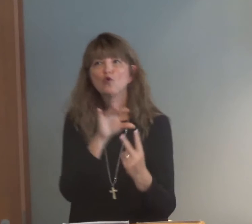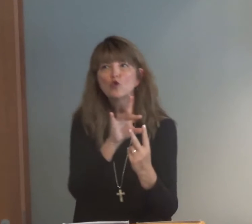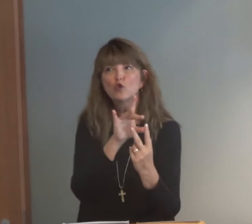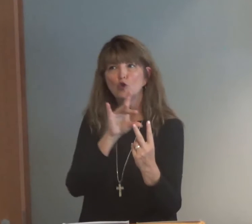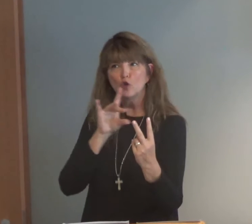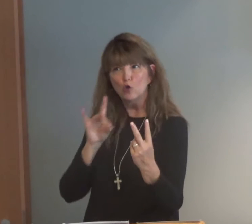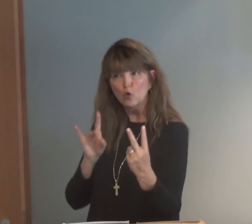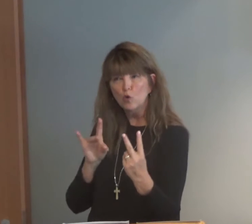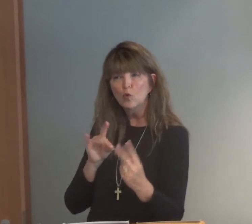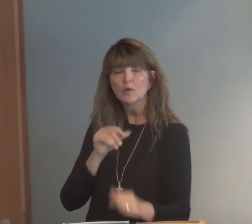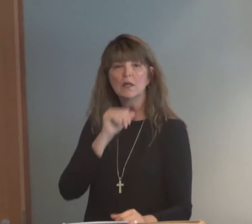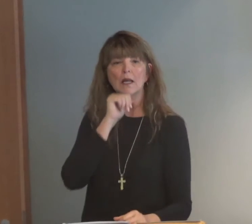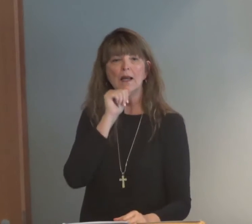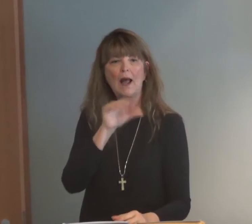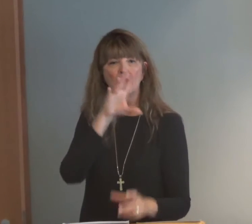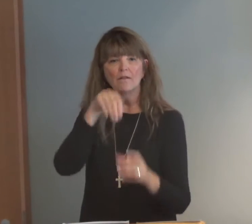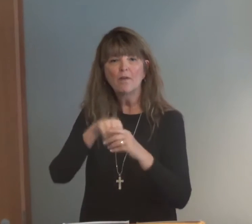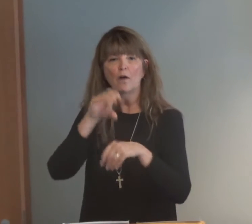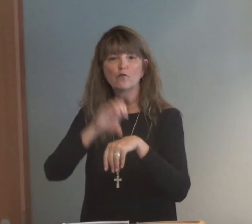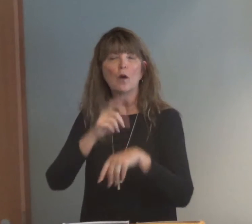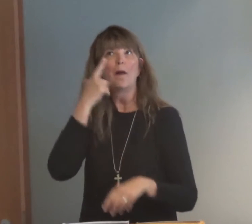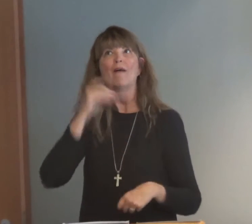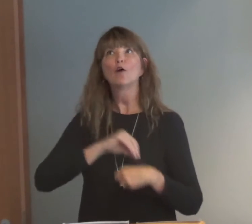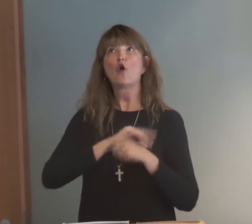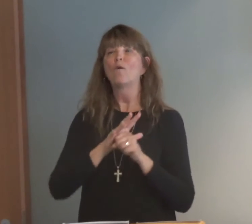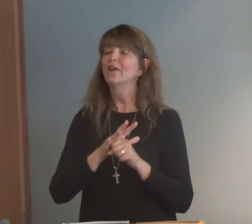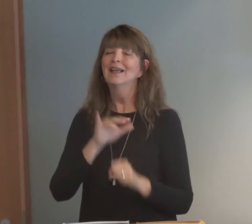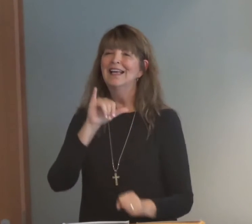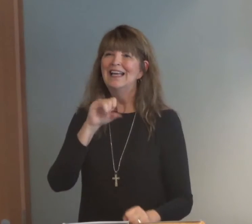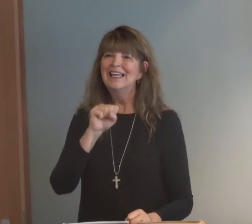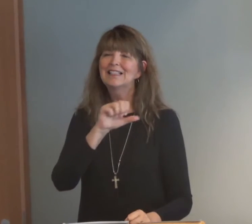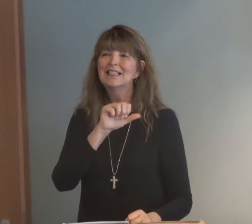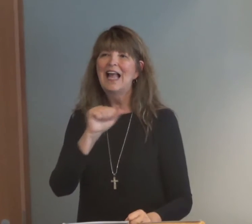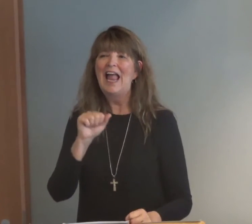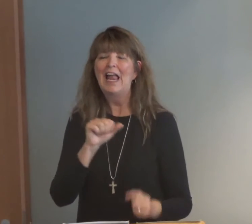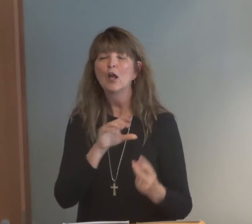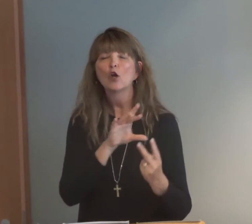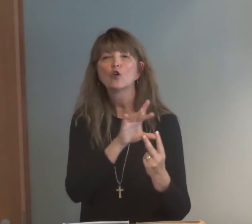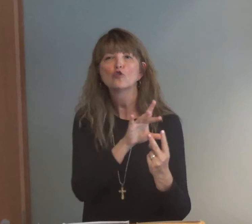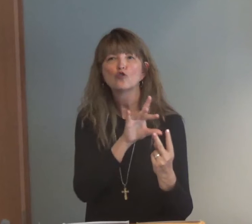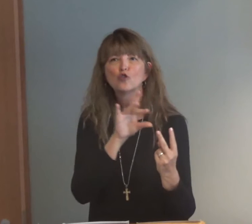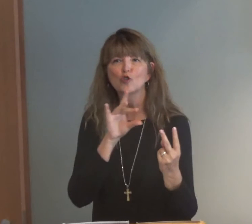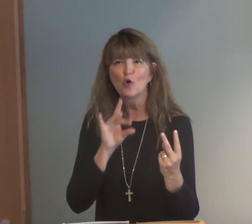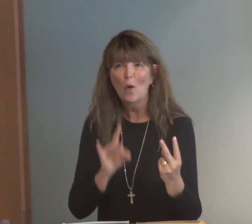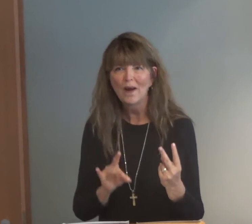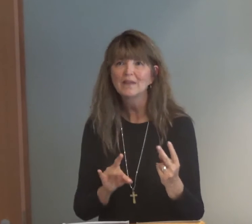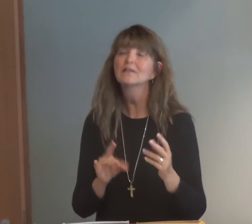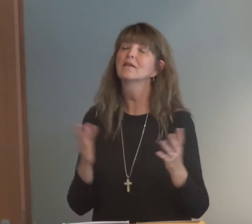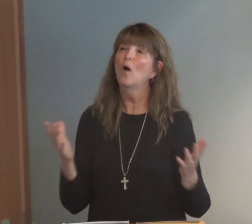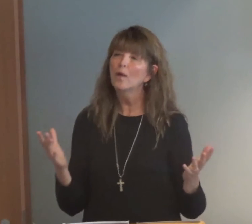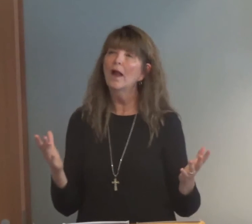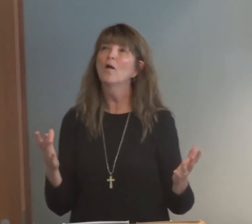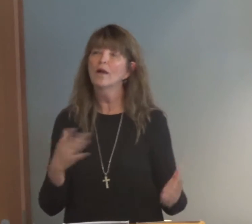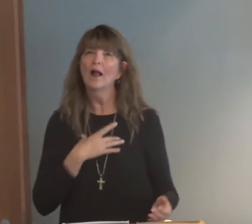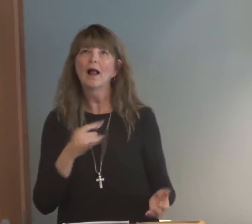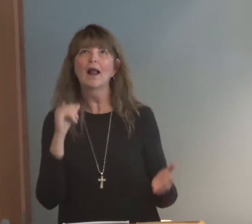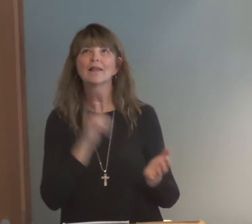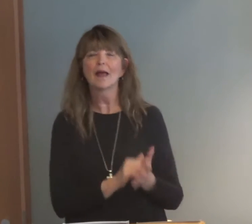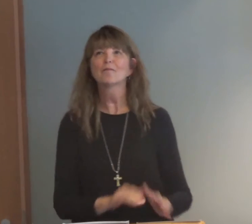People choose not to be involved in church due to COVID. It's because they have made